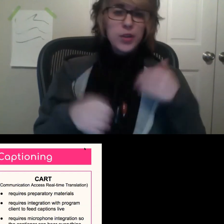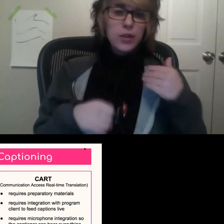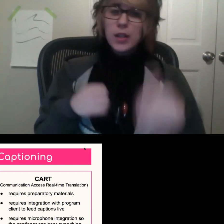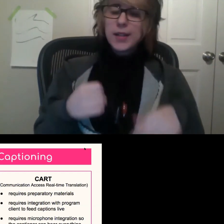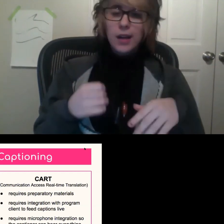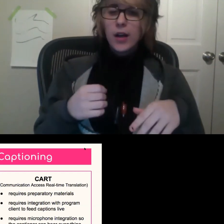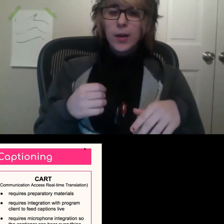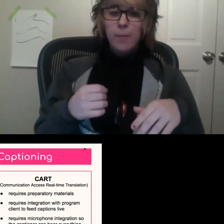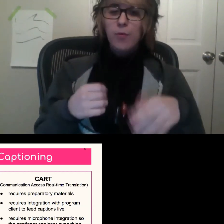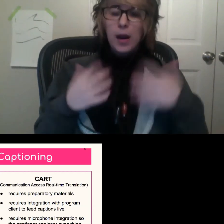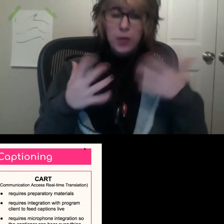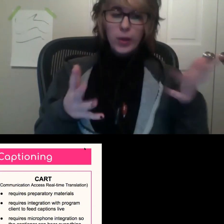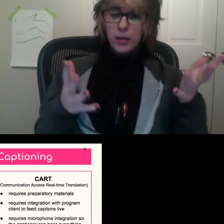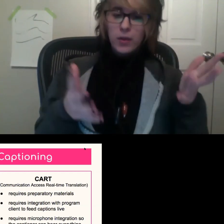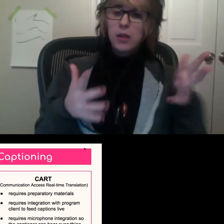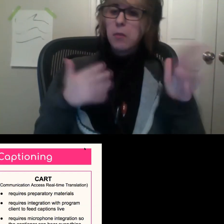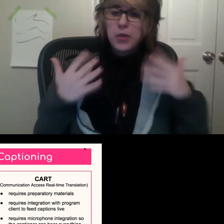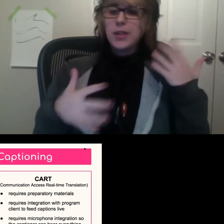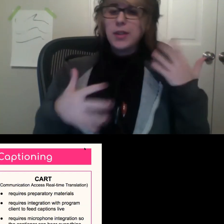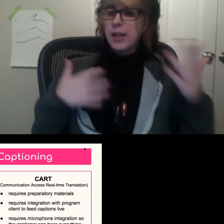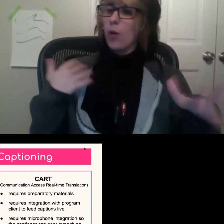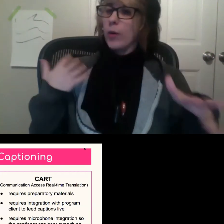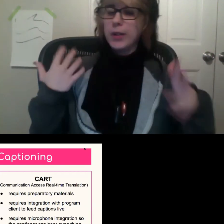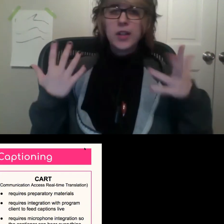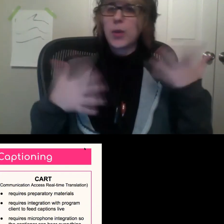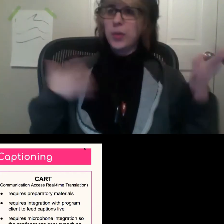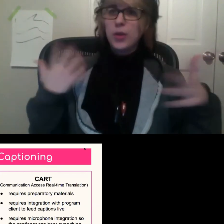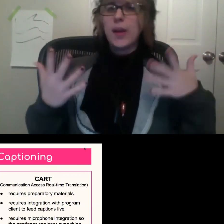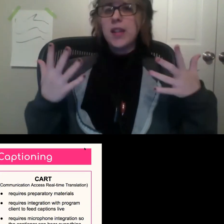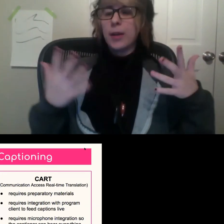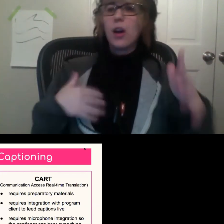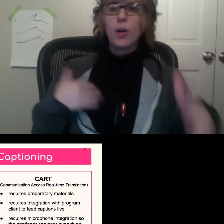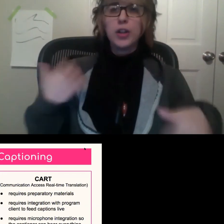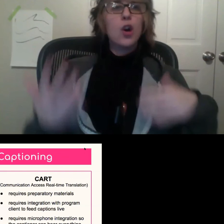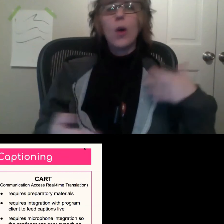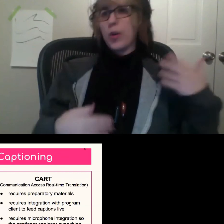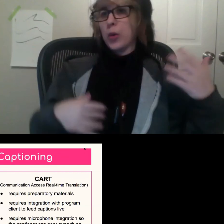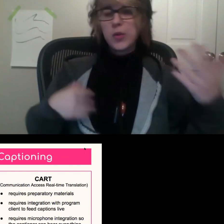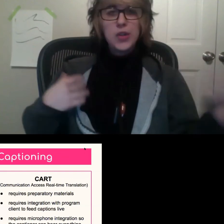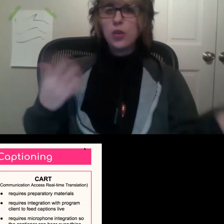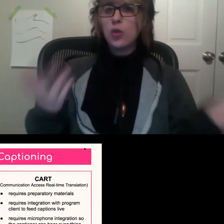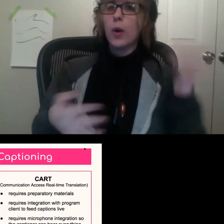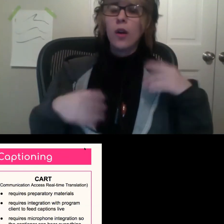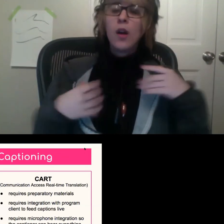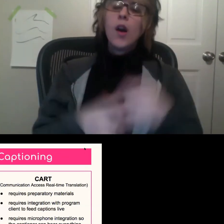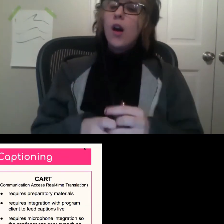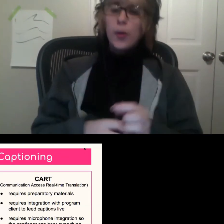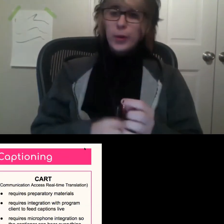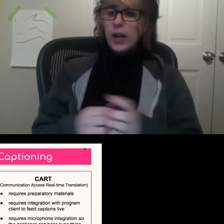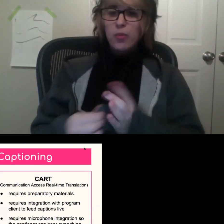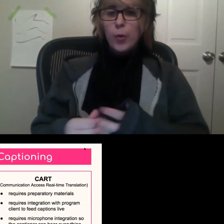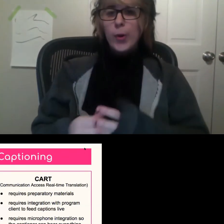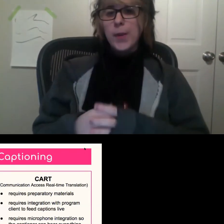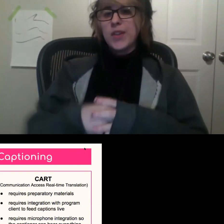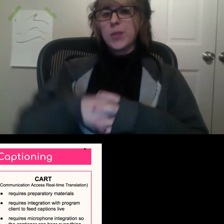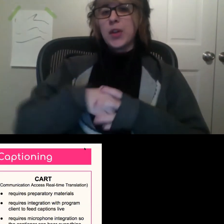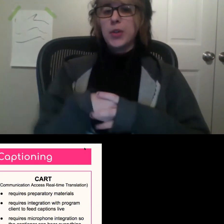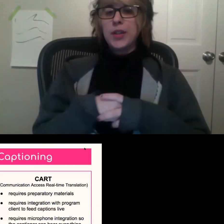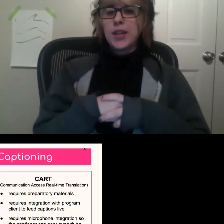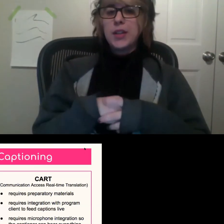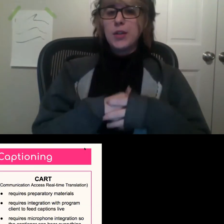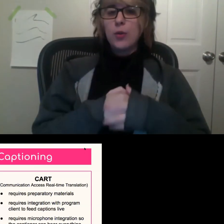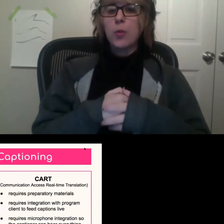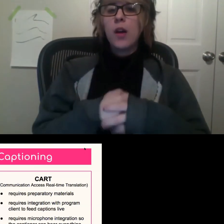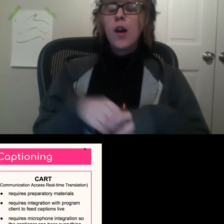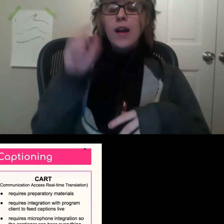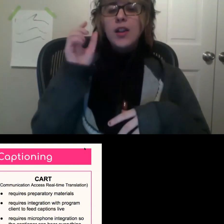Most of these, uh, by the way, they, most of these already, especially the pandemic, they already know how to work with zoom or other kinds of programs, especially